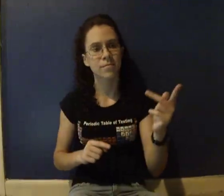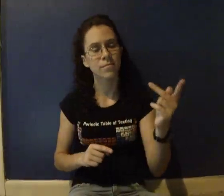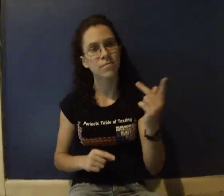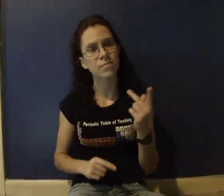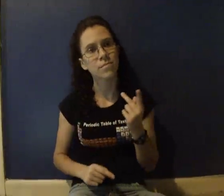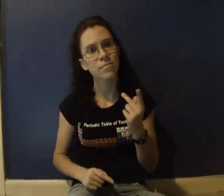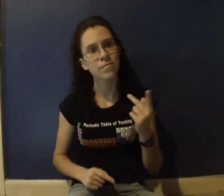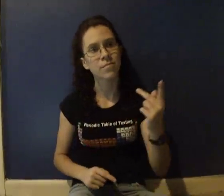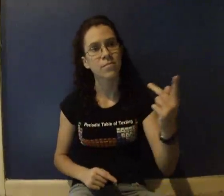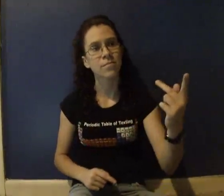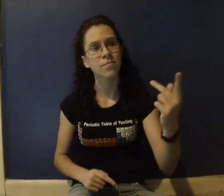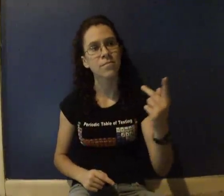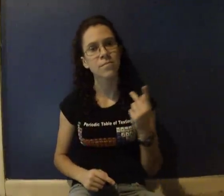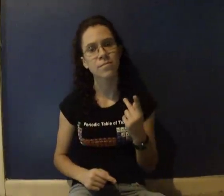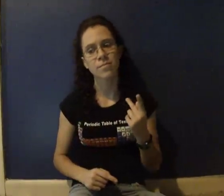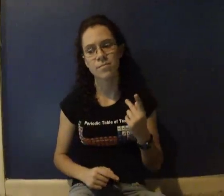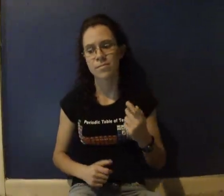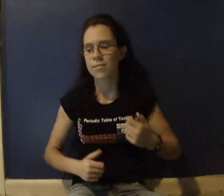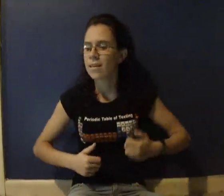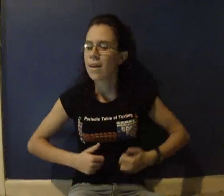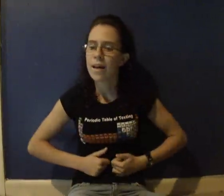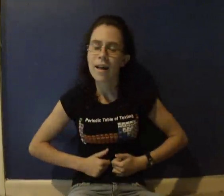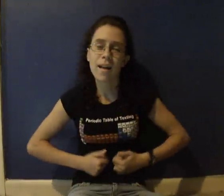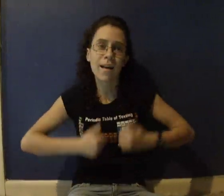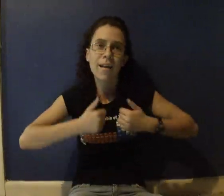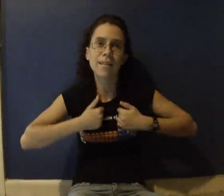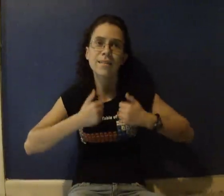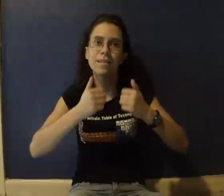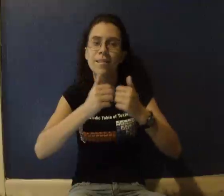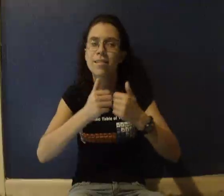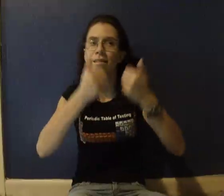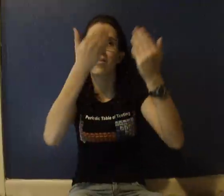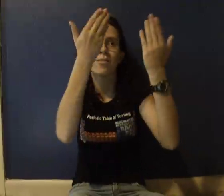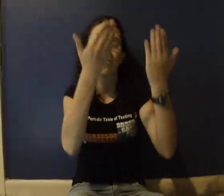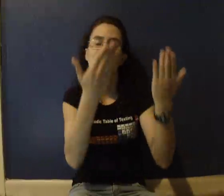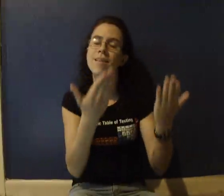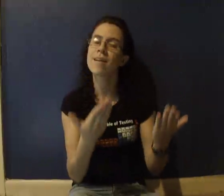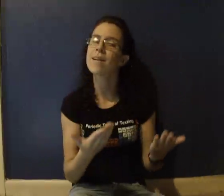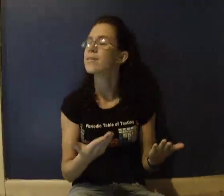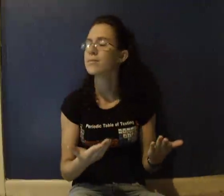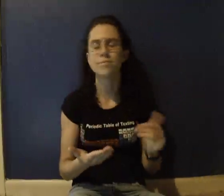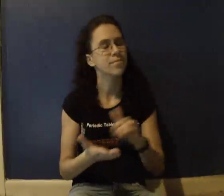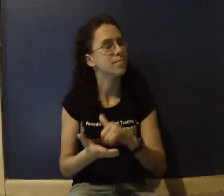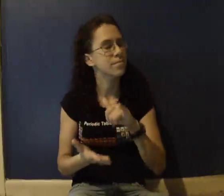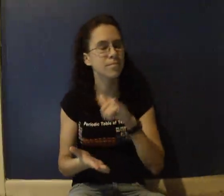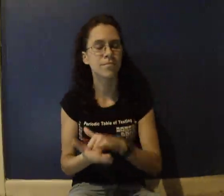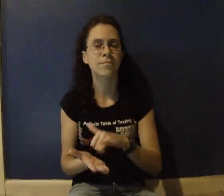too That I can't live without you